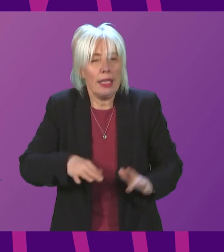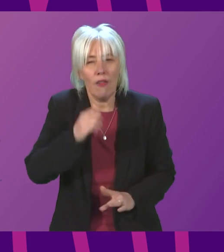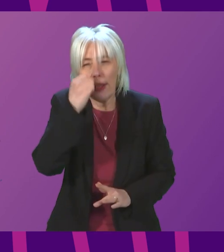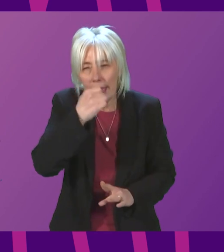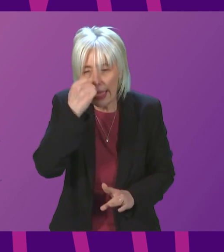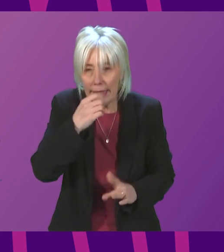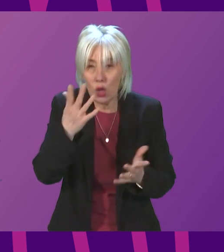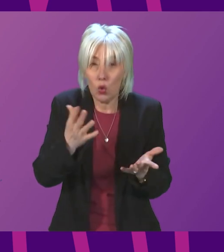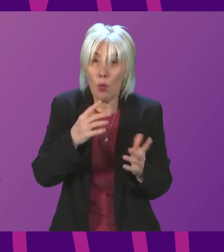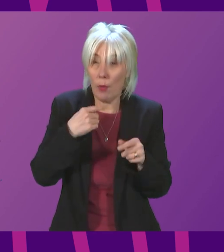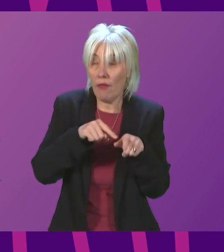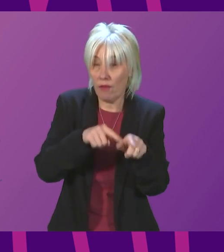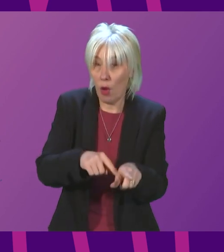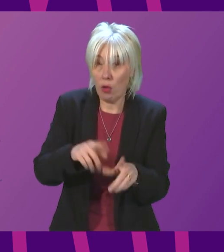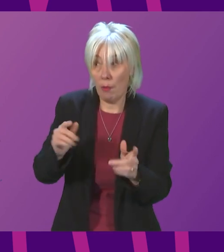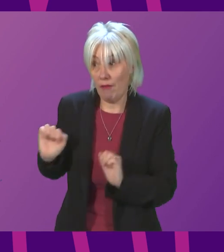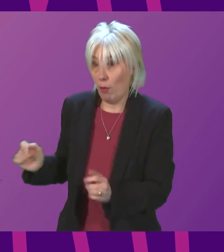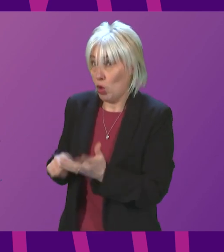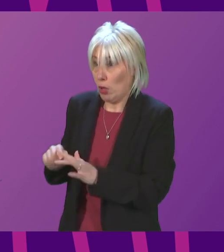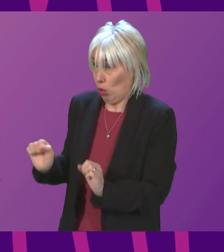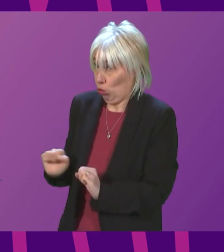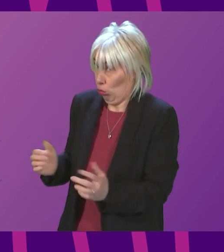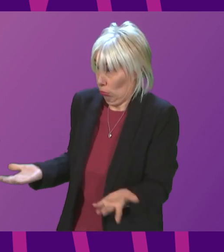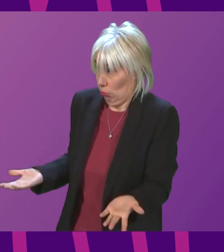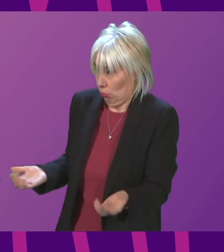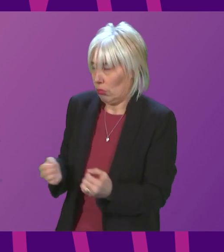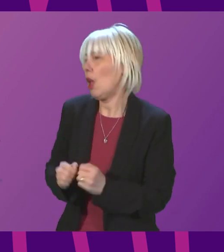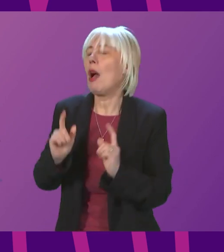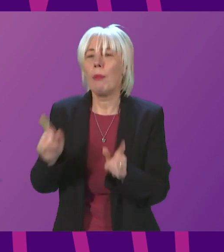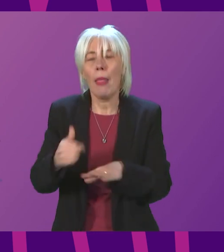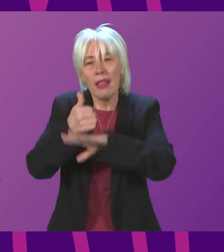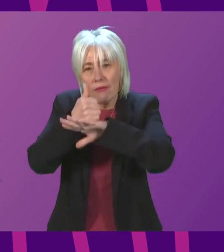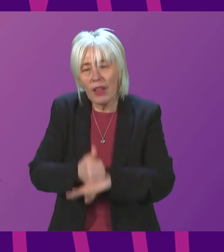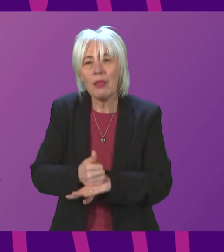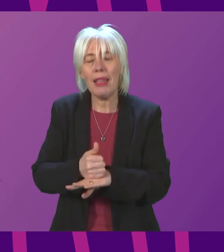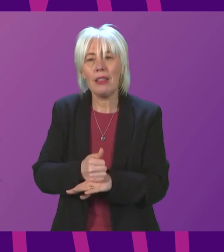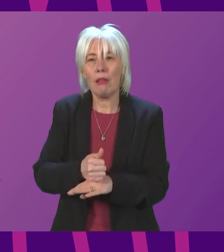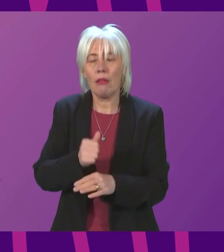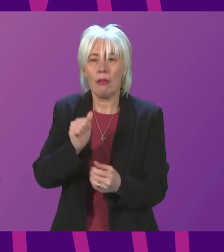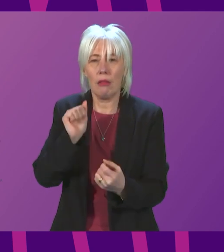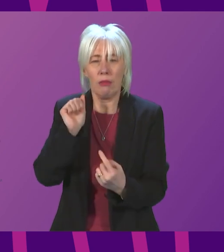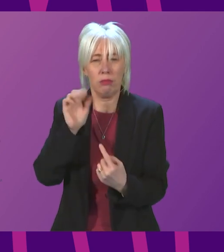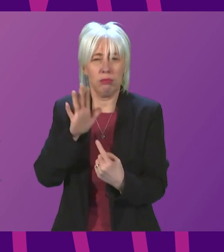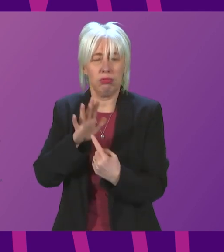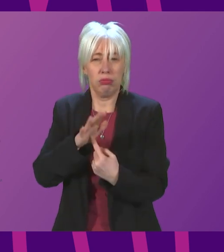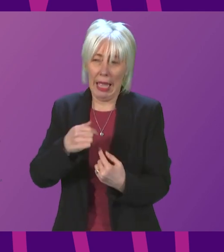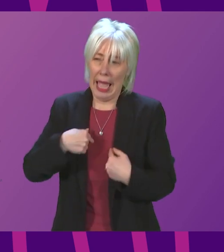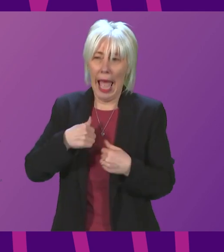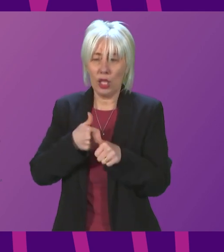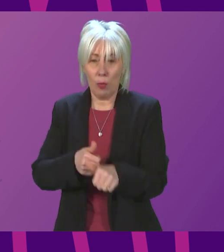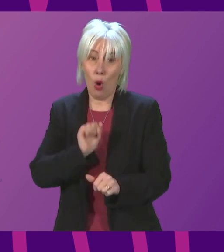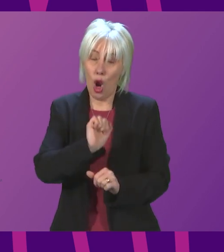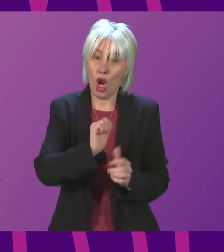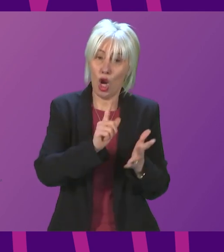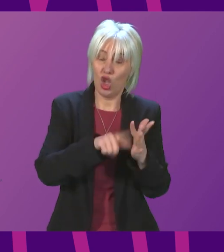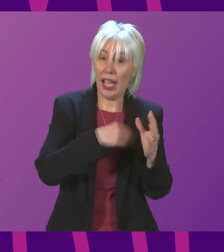is my last point on this. I think in line with that fundamental principle that I support, I think Jackie Bailey's party supports, I'm